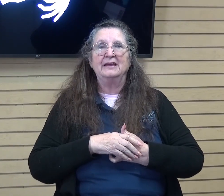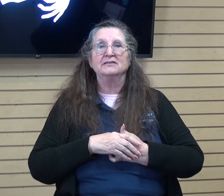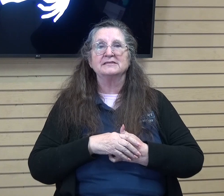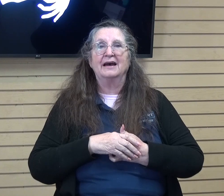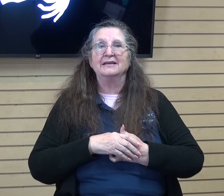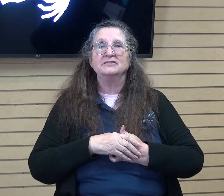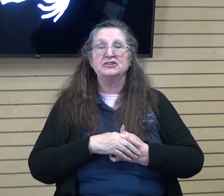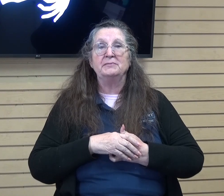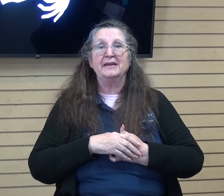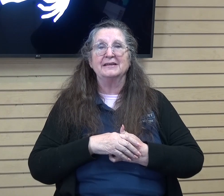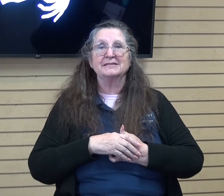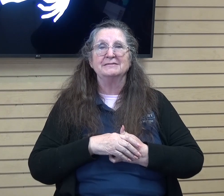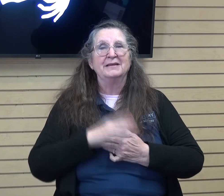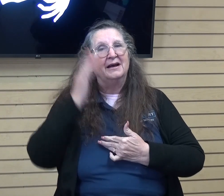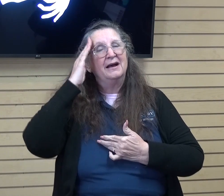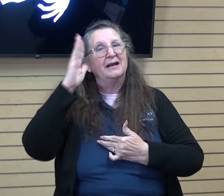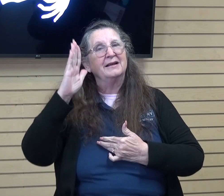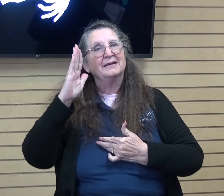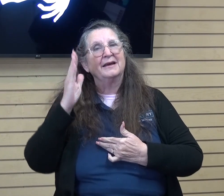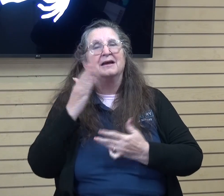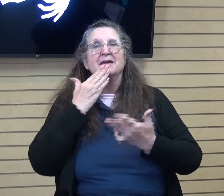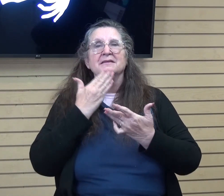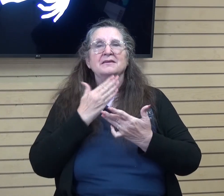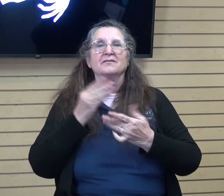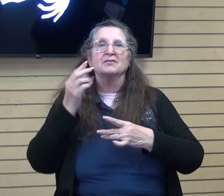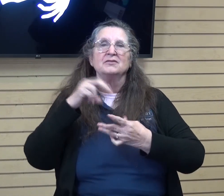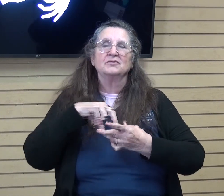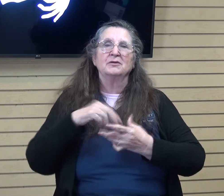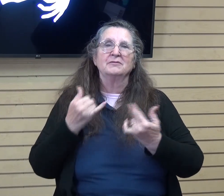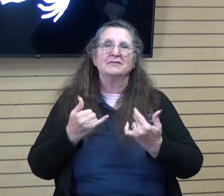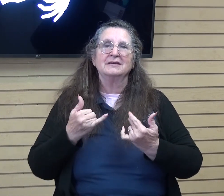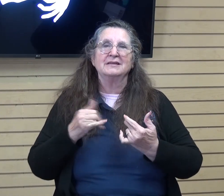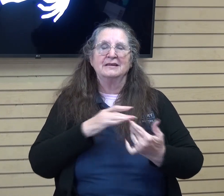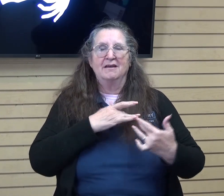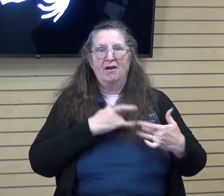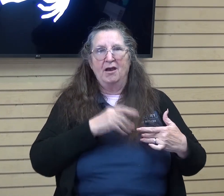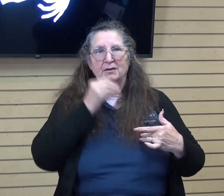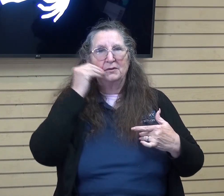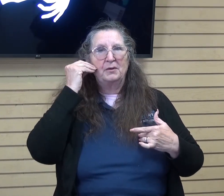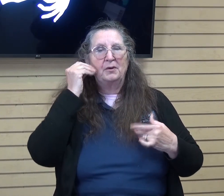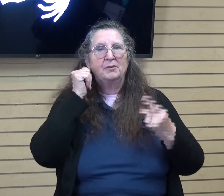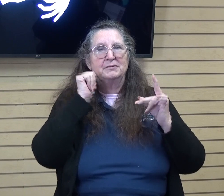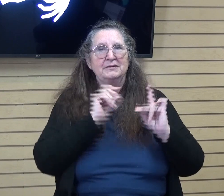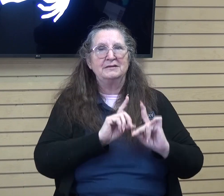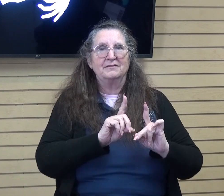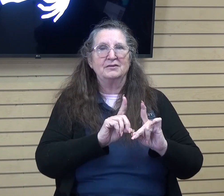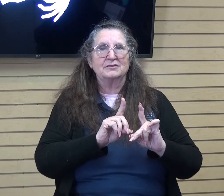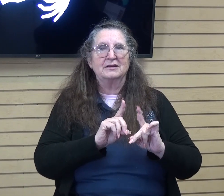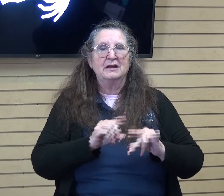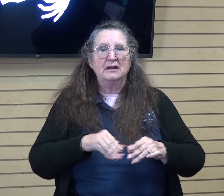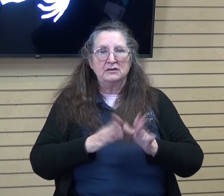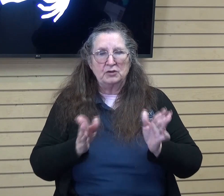hello everyone thank you for joining me for today's heart to home devotional let's go ahead and open in prayer before we get started